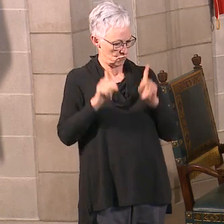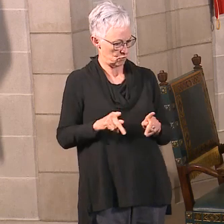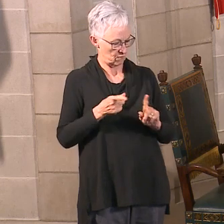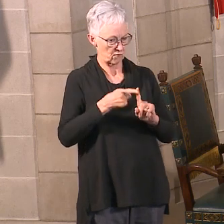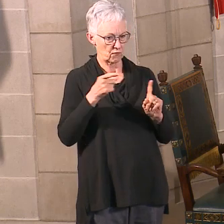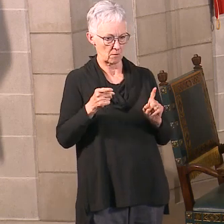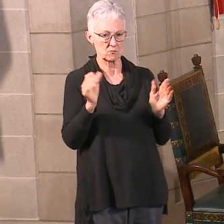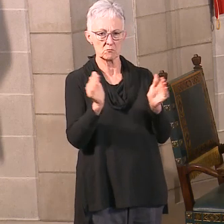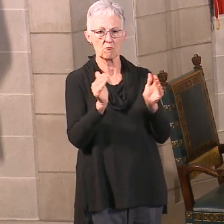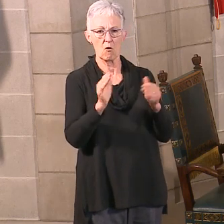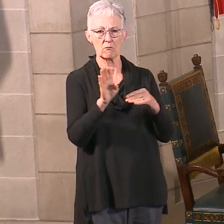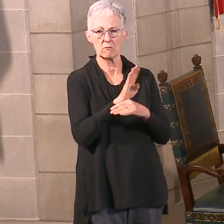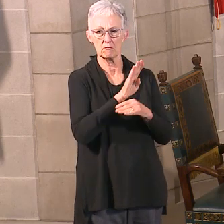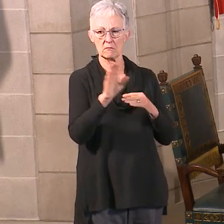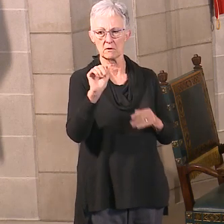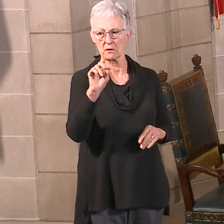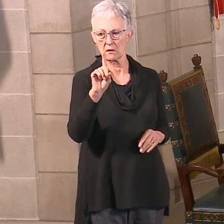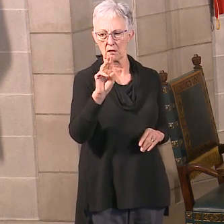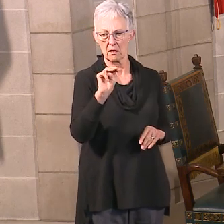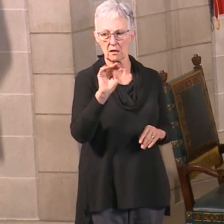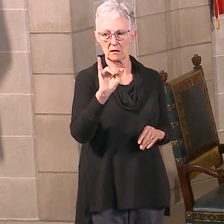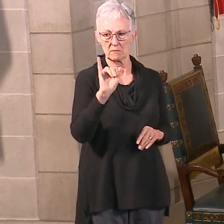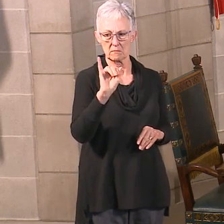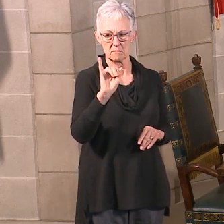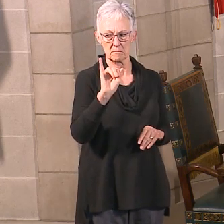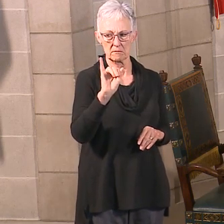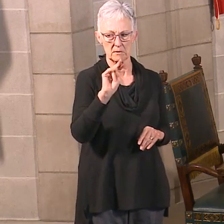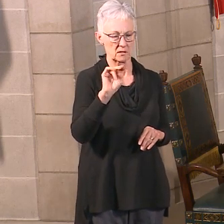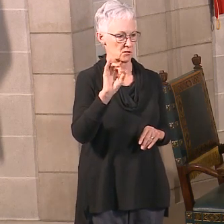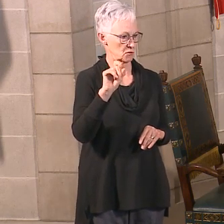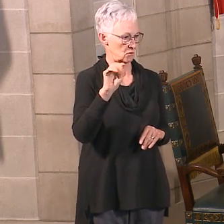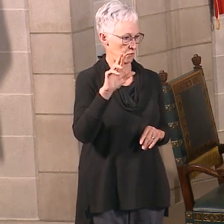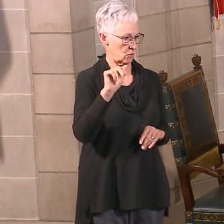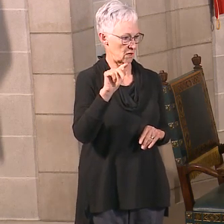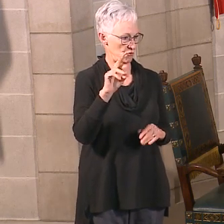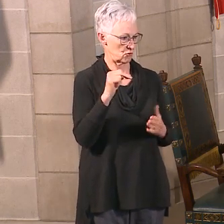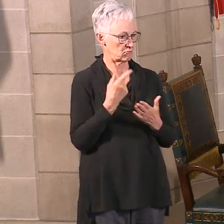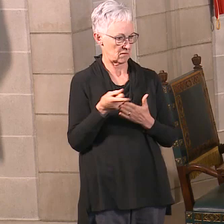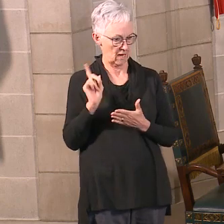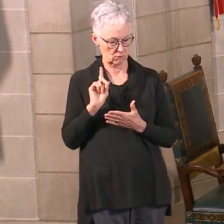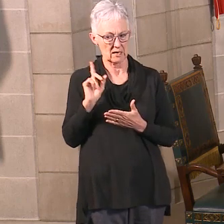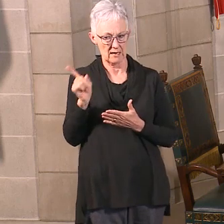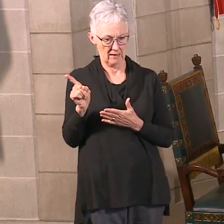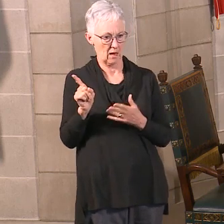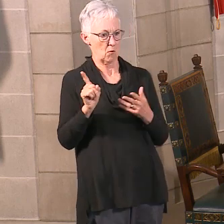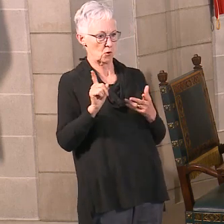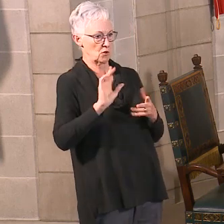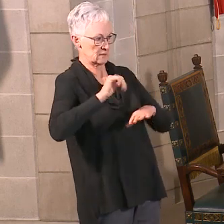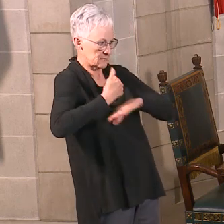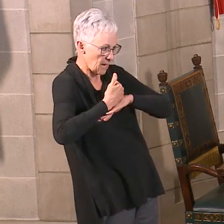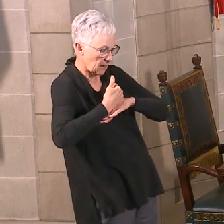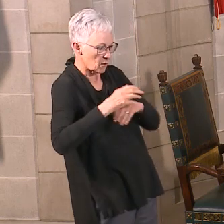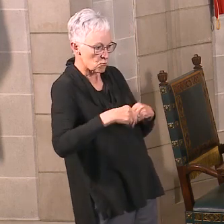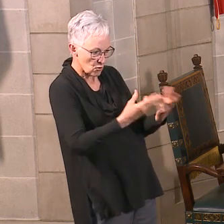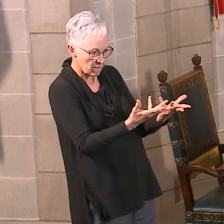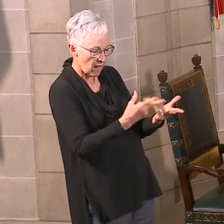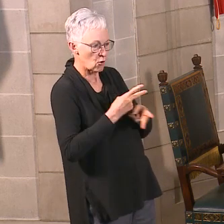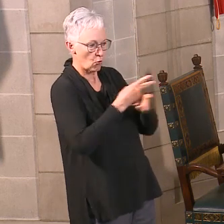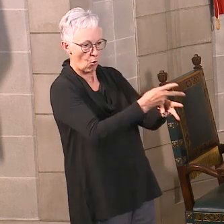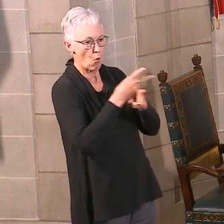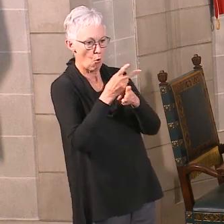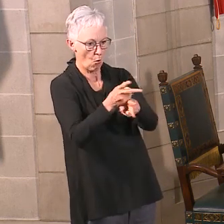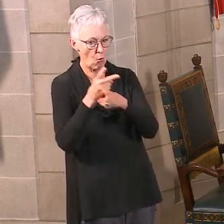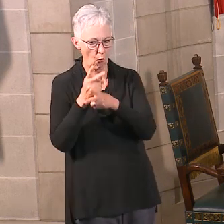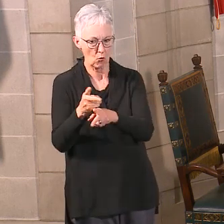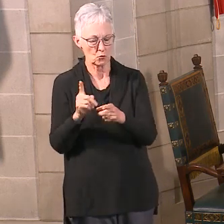here talking from First State Bank, was talking about what they were doing to be able to provide those loans to our small businesses and really how they were working